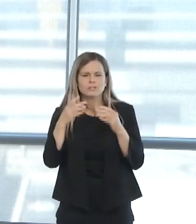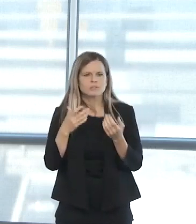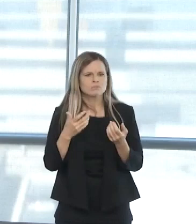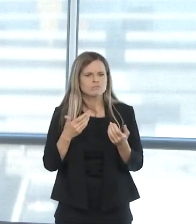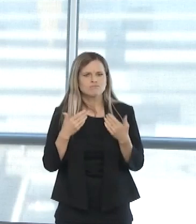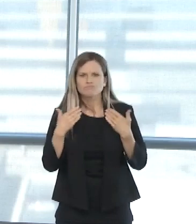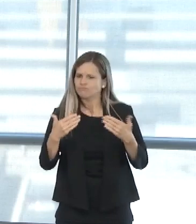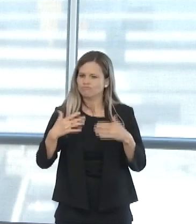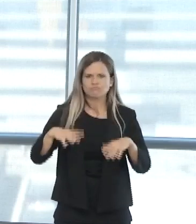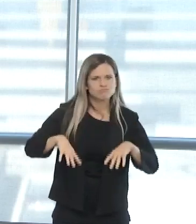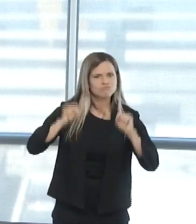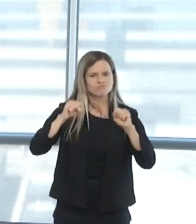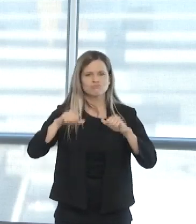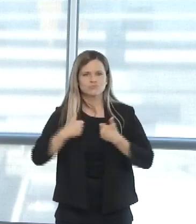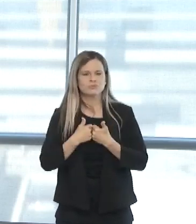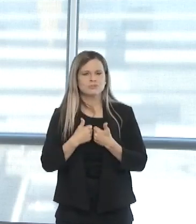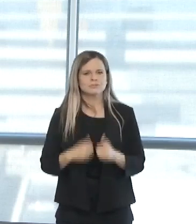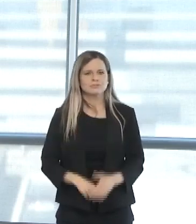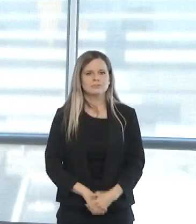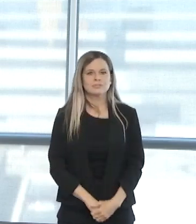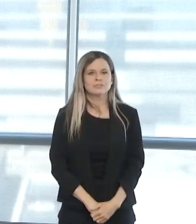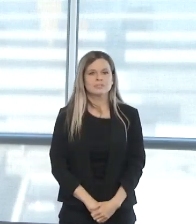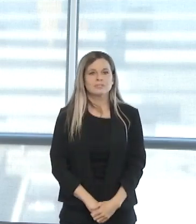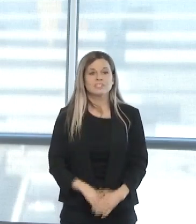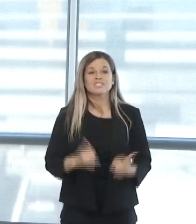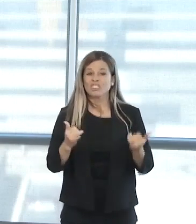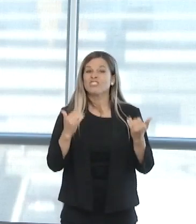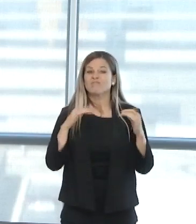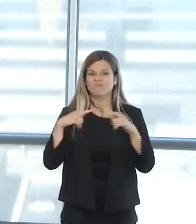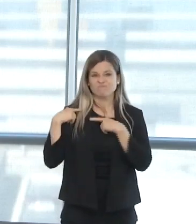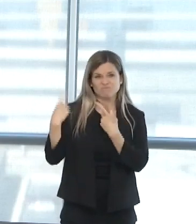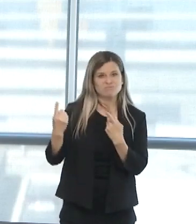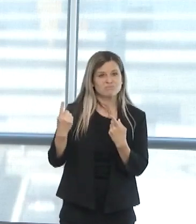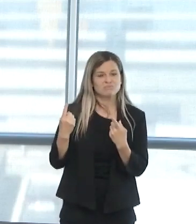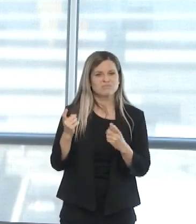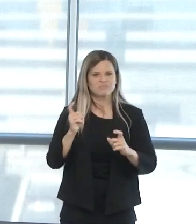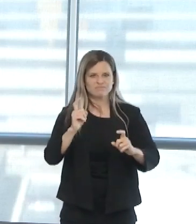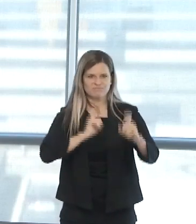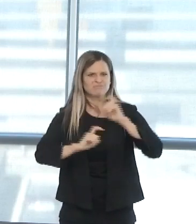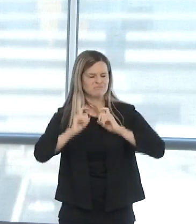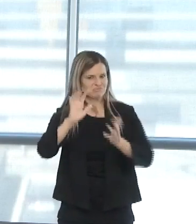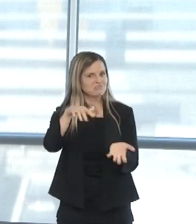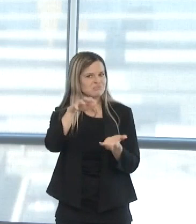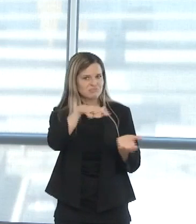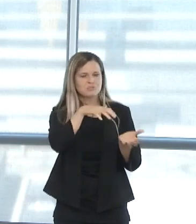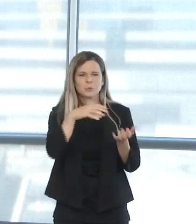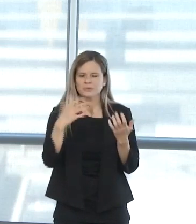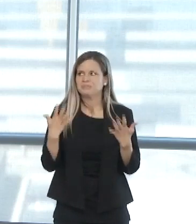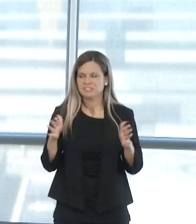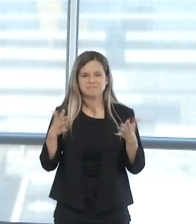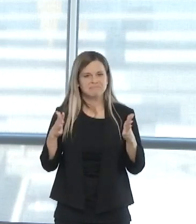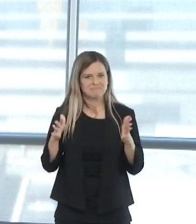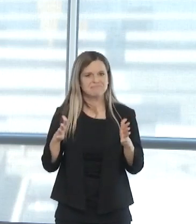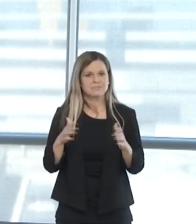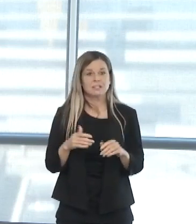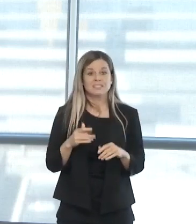already been receiving items toward our one million mask challenge, but we still have a long way to go.